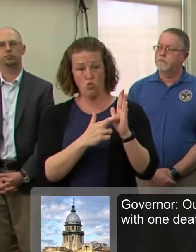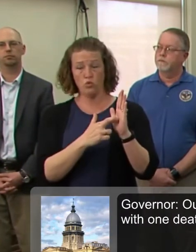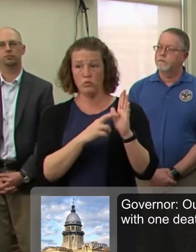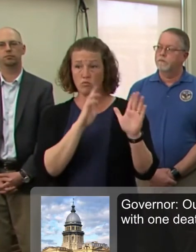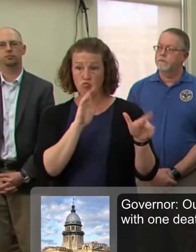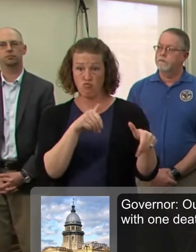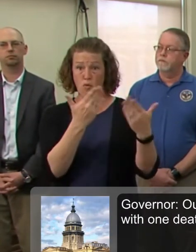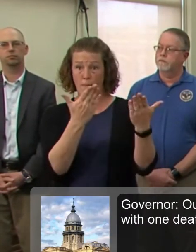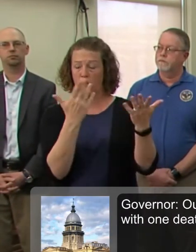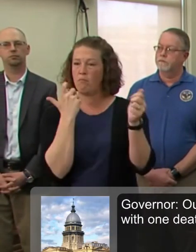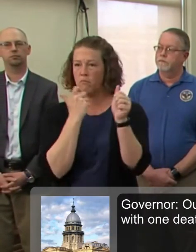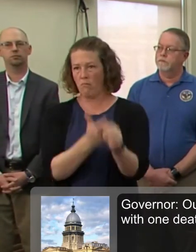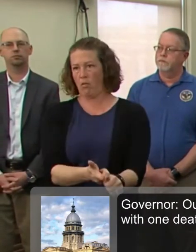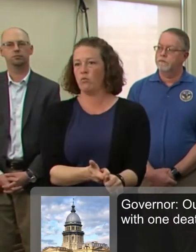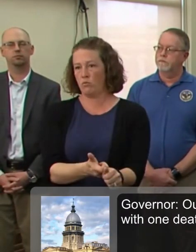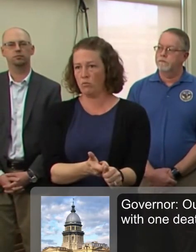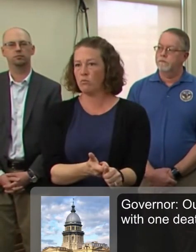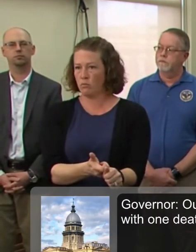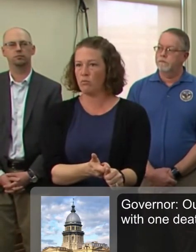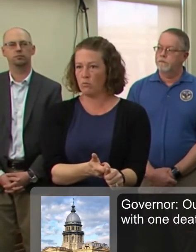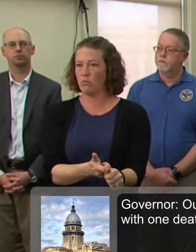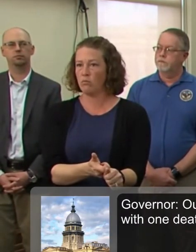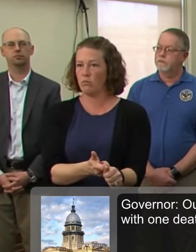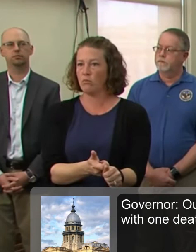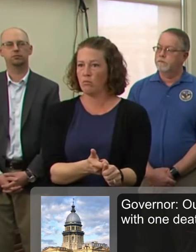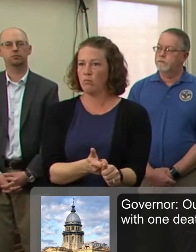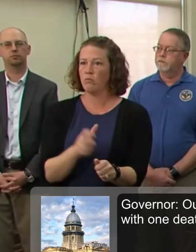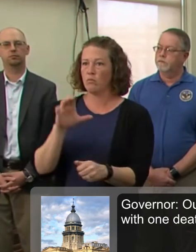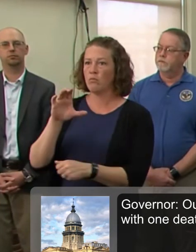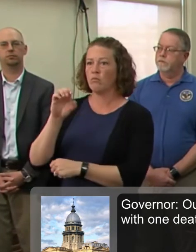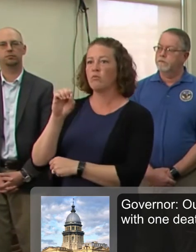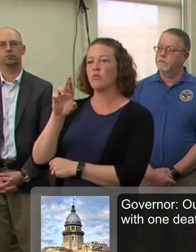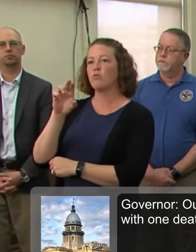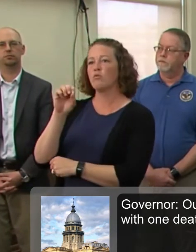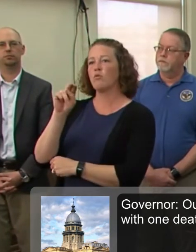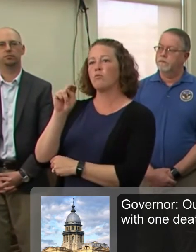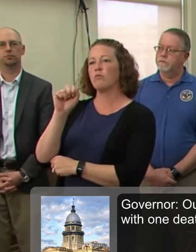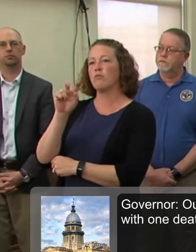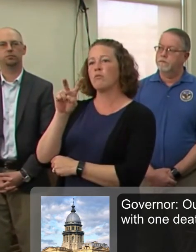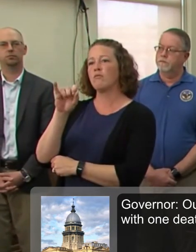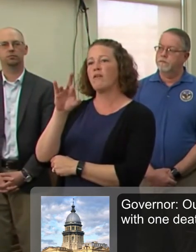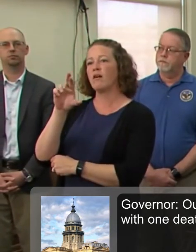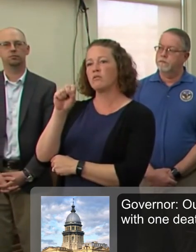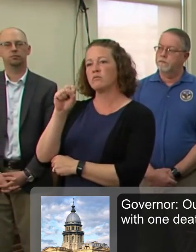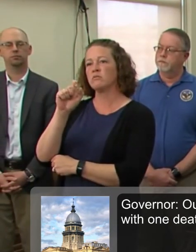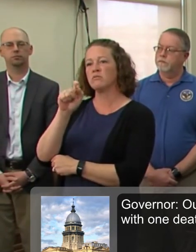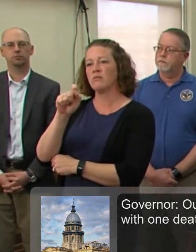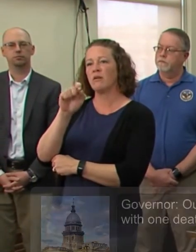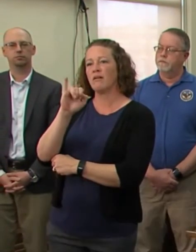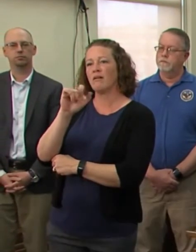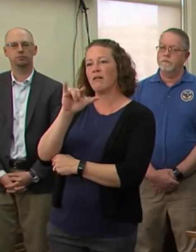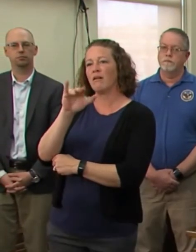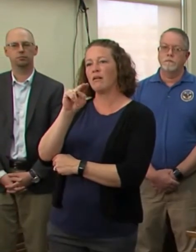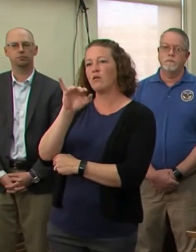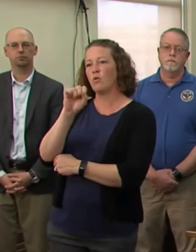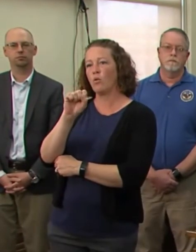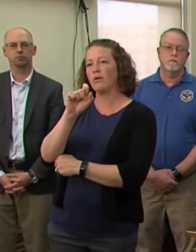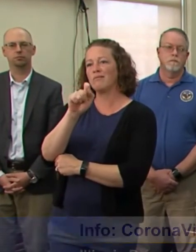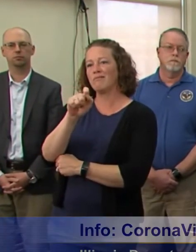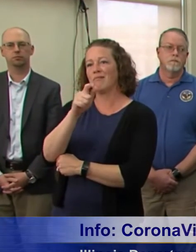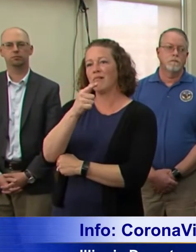to go to our website at coronavirus.illinois.gov to learn about how they should be